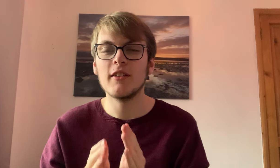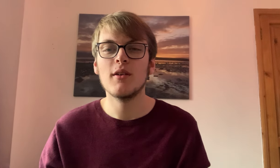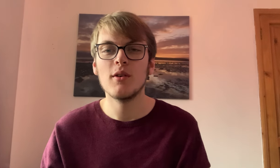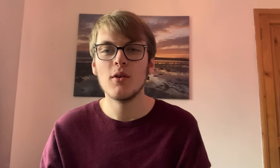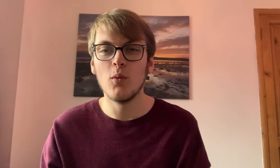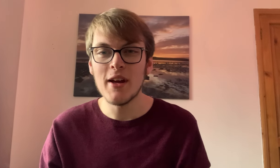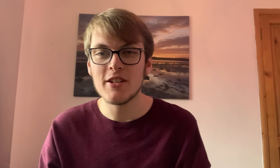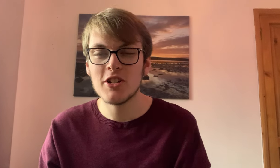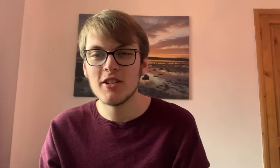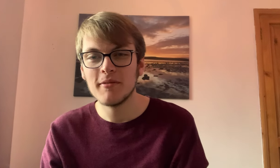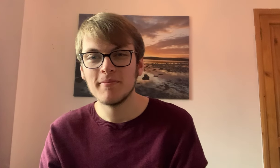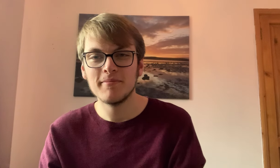witch?